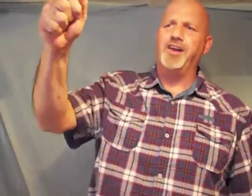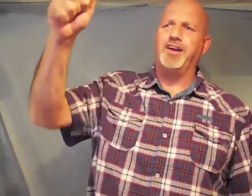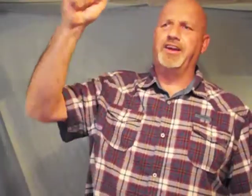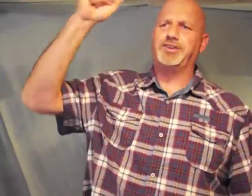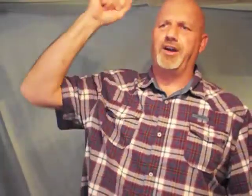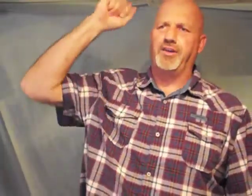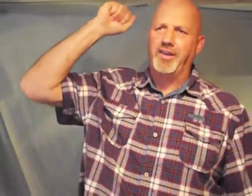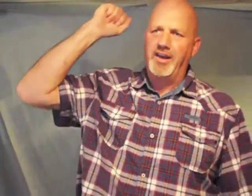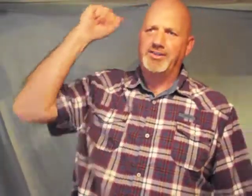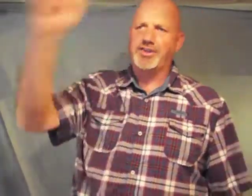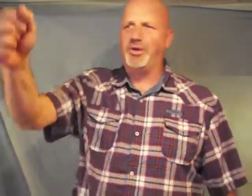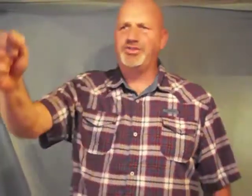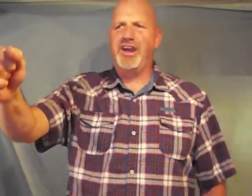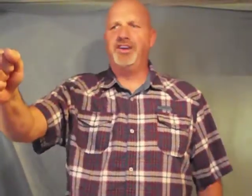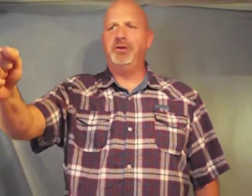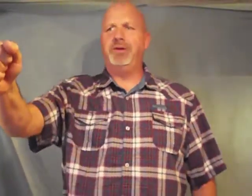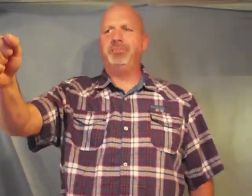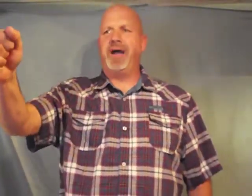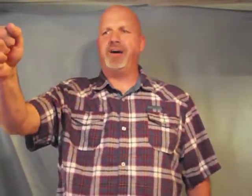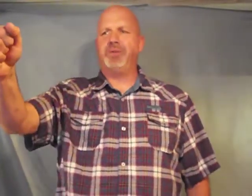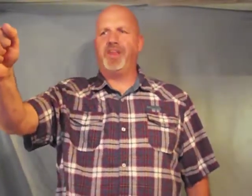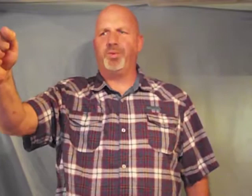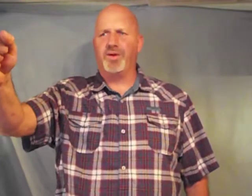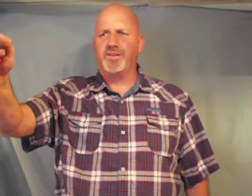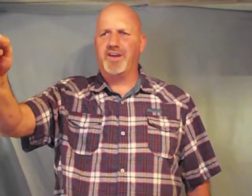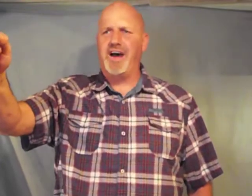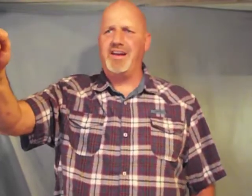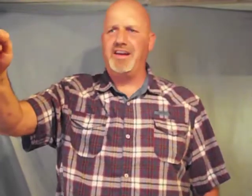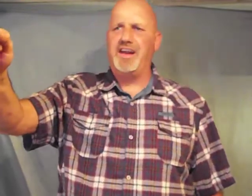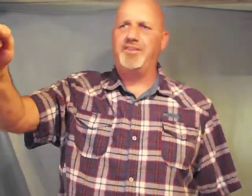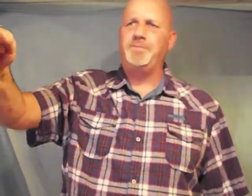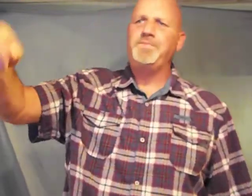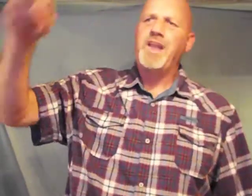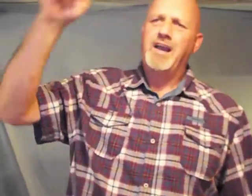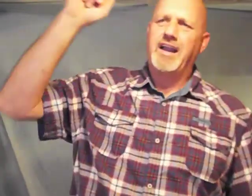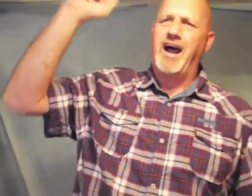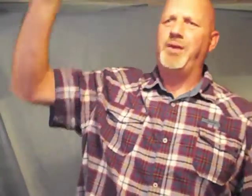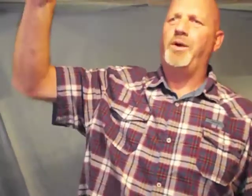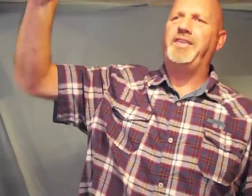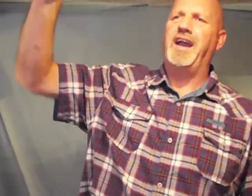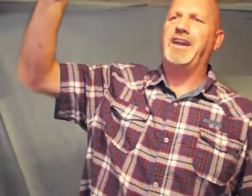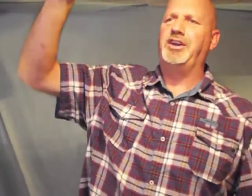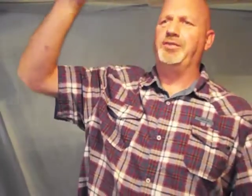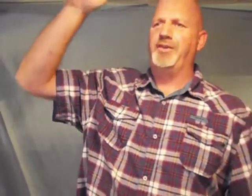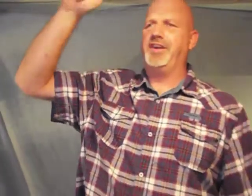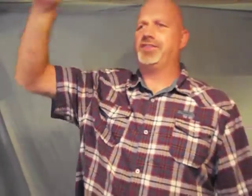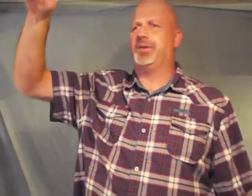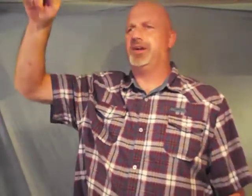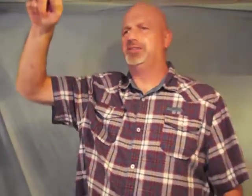on this earth so shall you be bound by the word of God in heaven God we thank you for the authority of